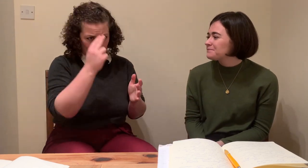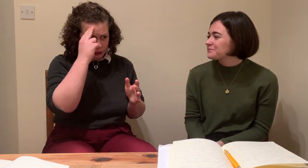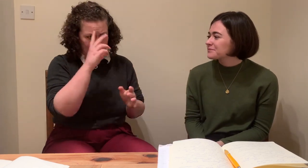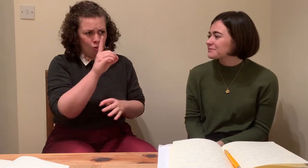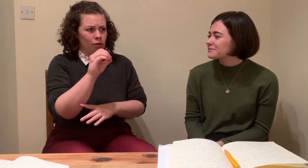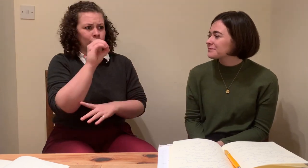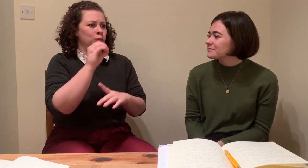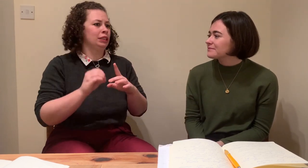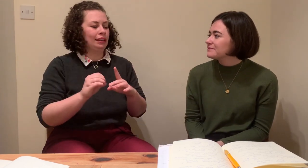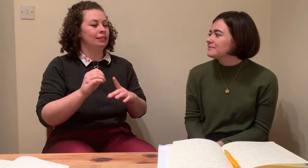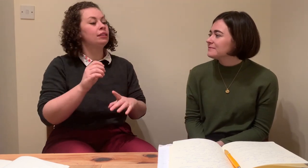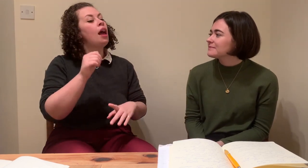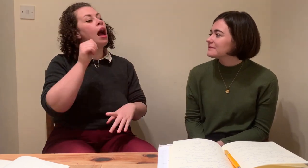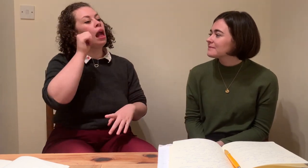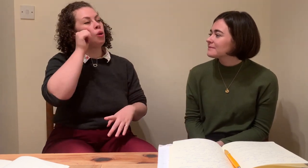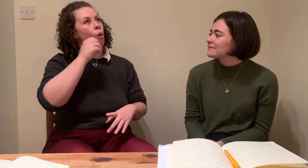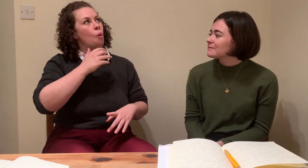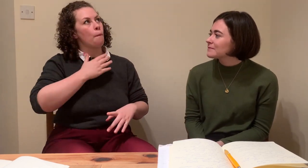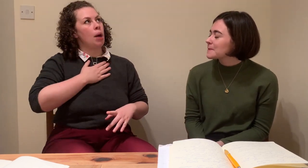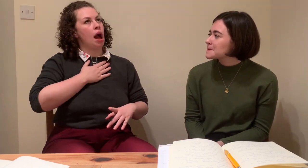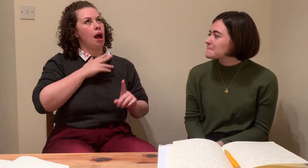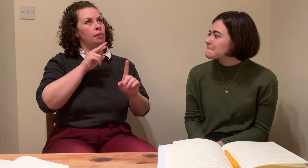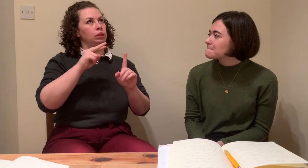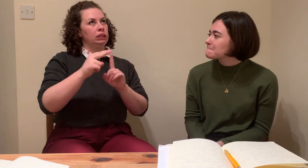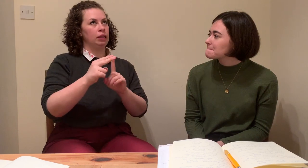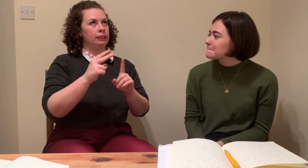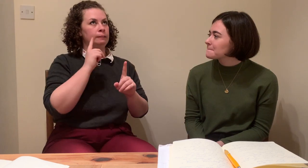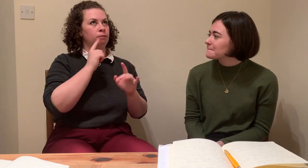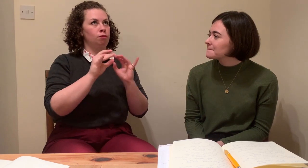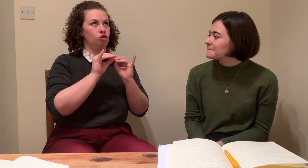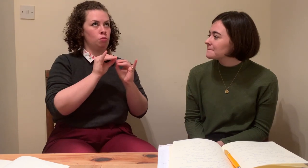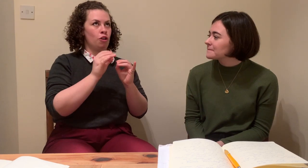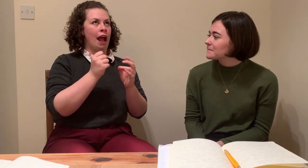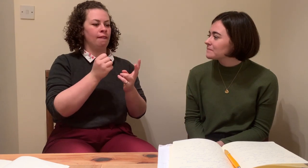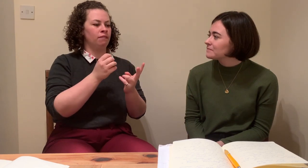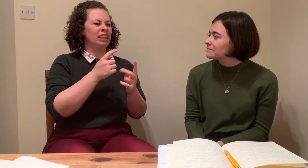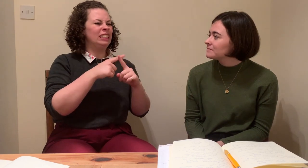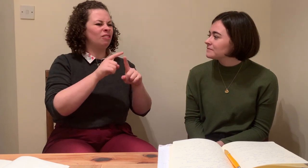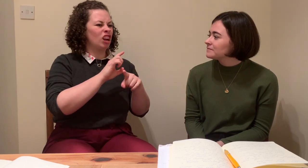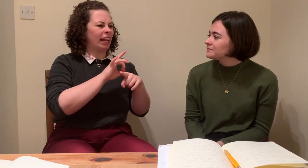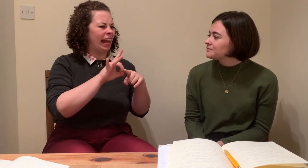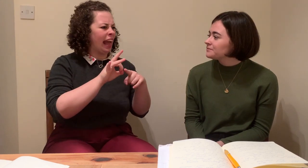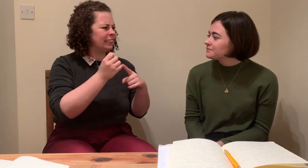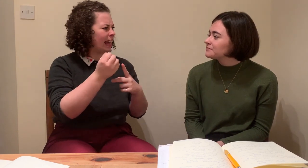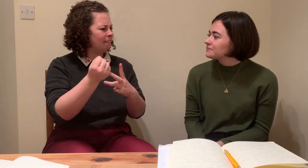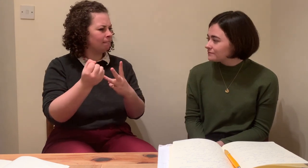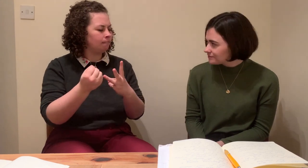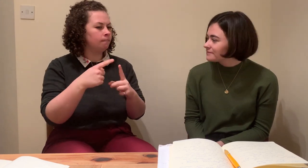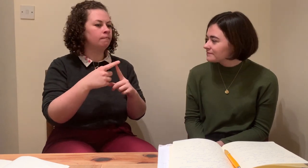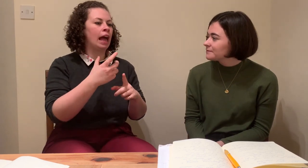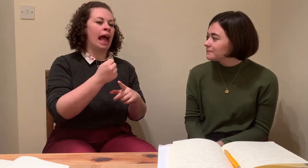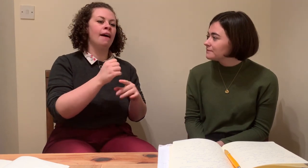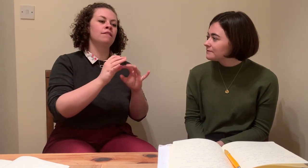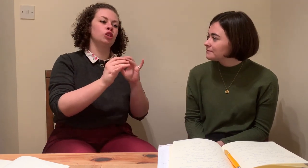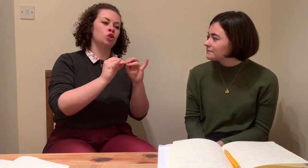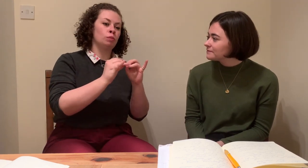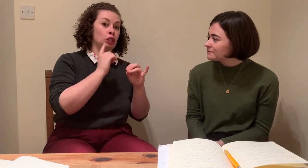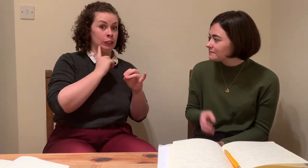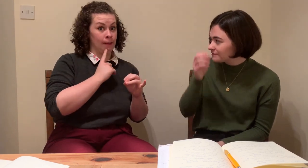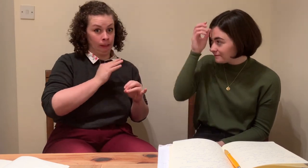and produce in the other sign language. I know another one is relay deaf interpreting, which would be, for example, if I, as a hearing person, were to